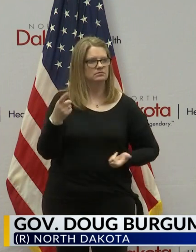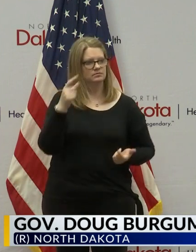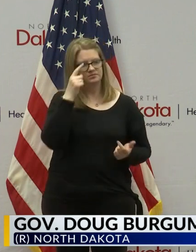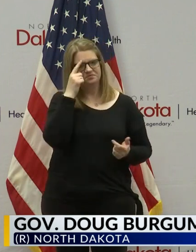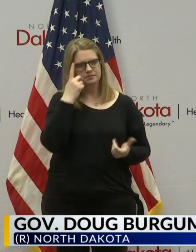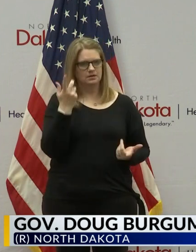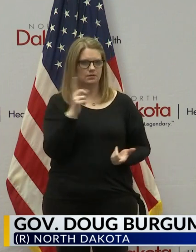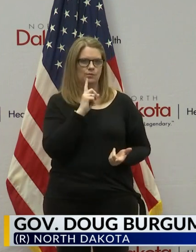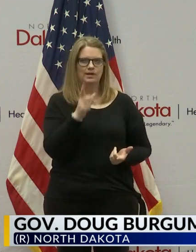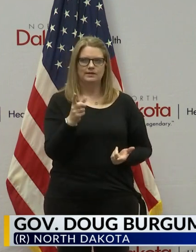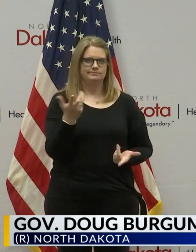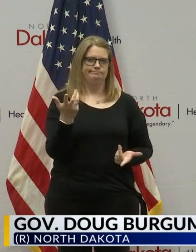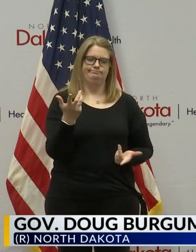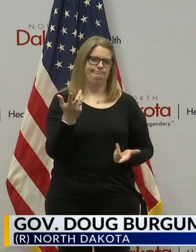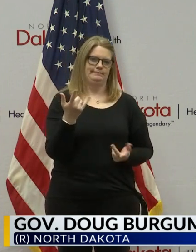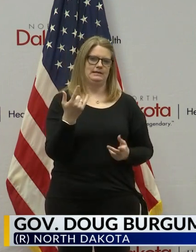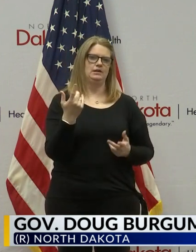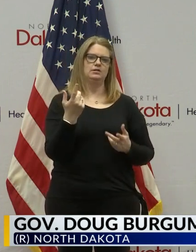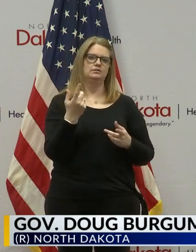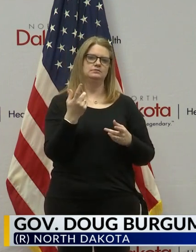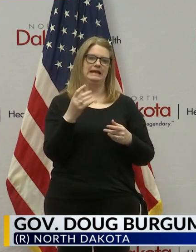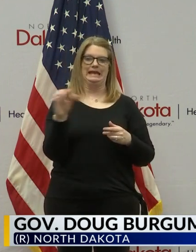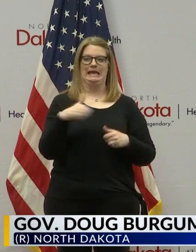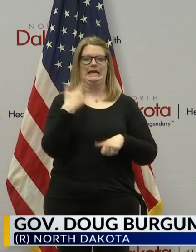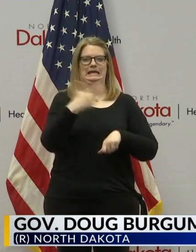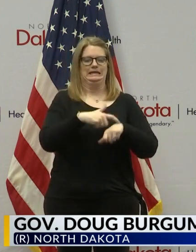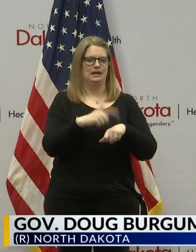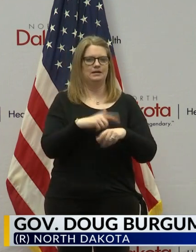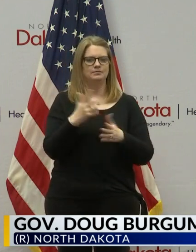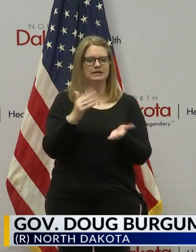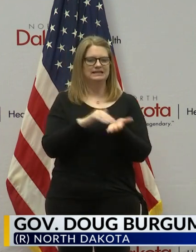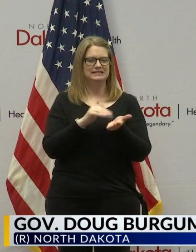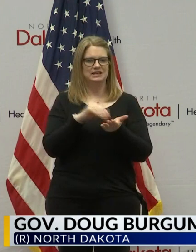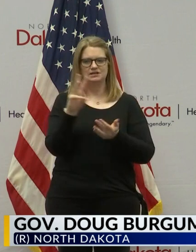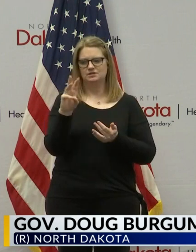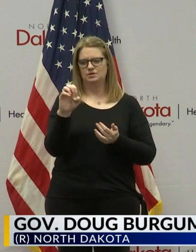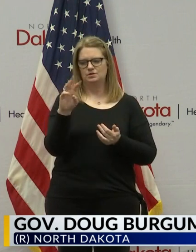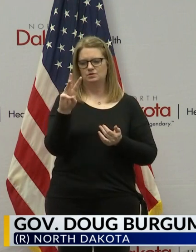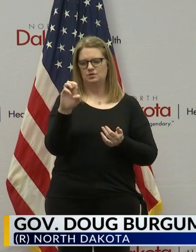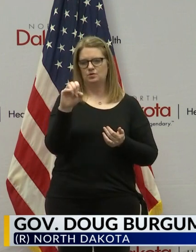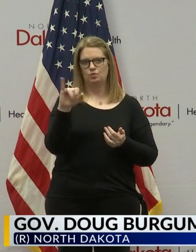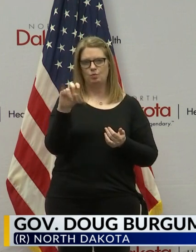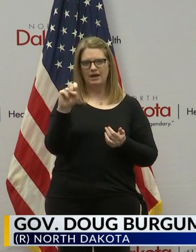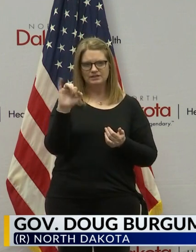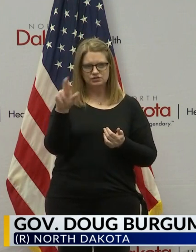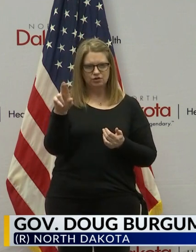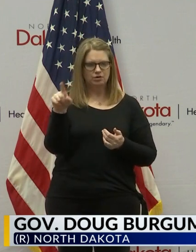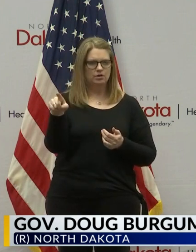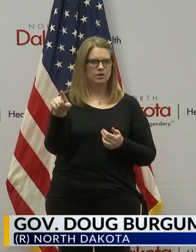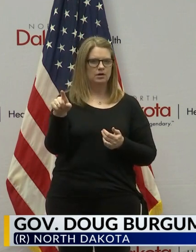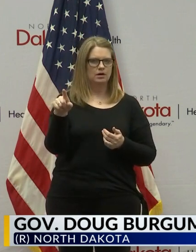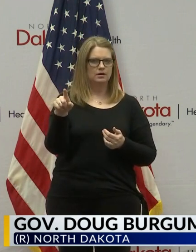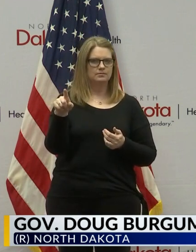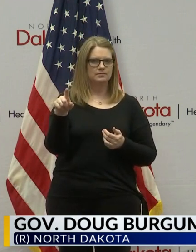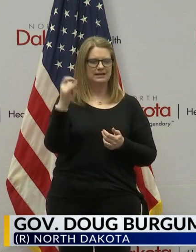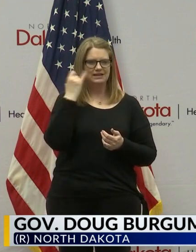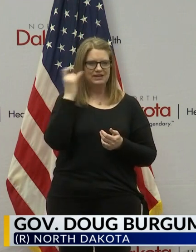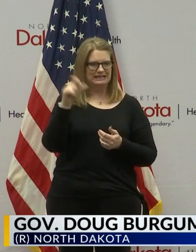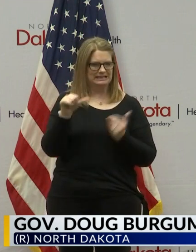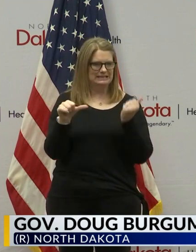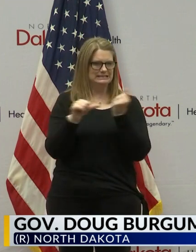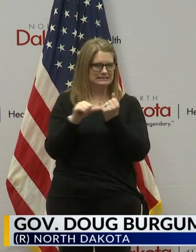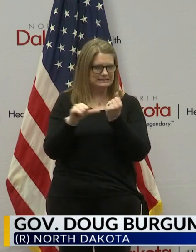just in, I would say, regular times. Dr. Weiser described that to me earlier today, but if they needed